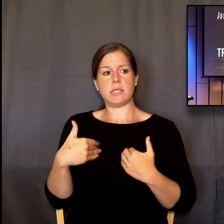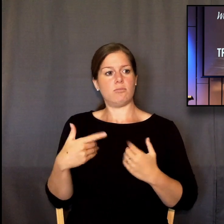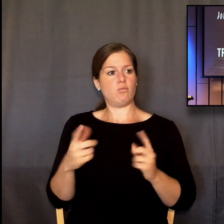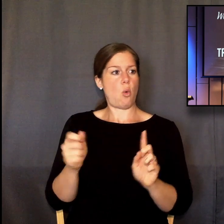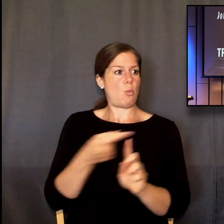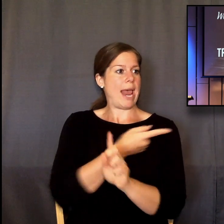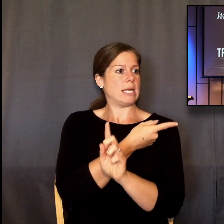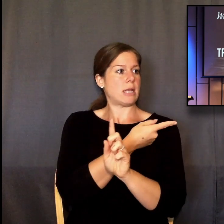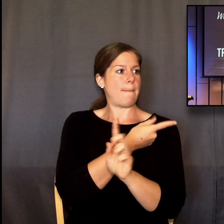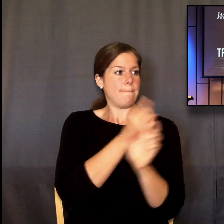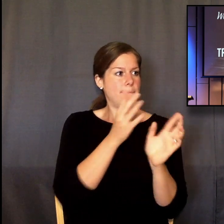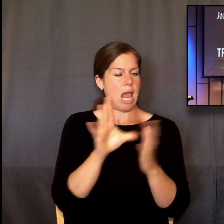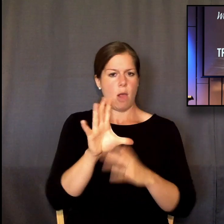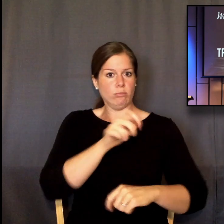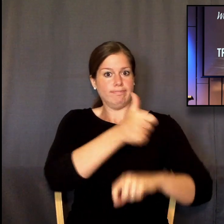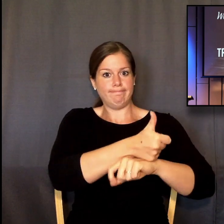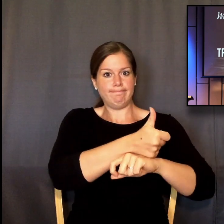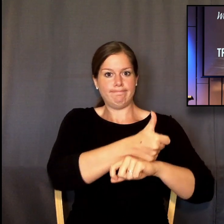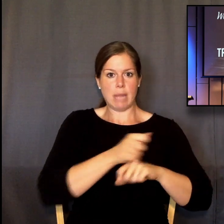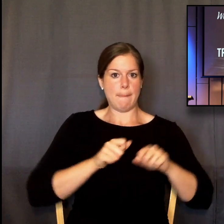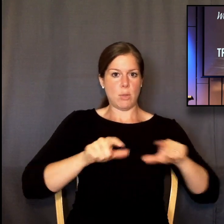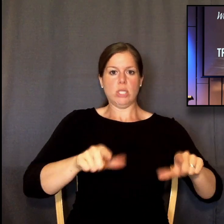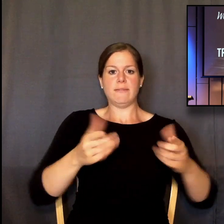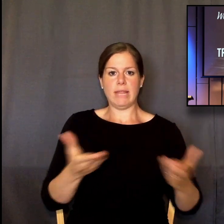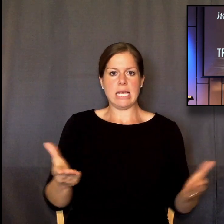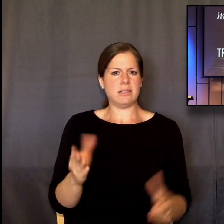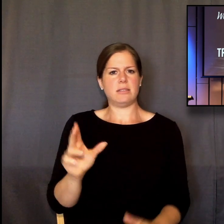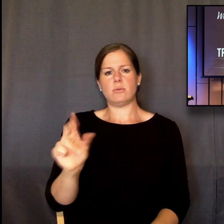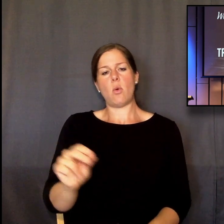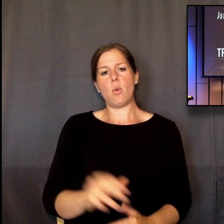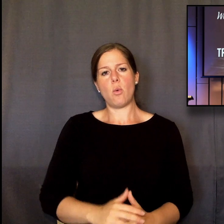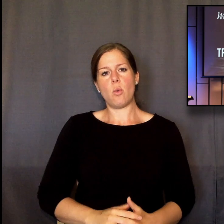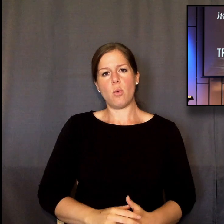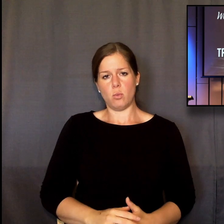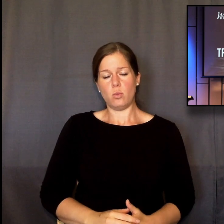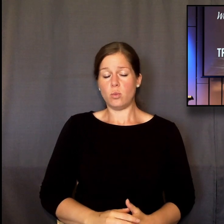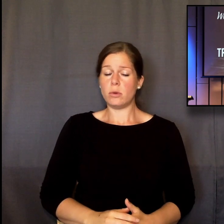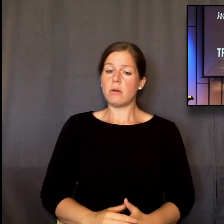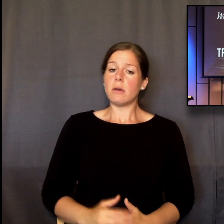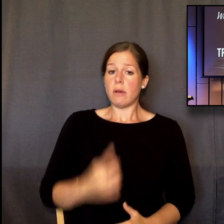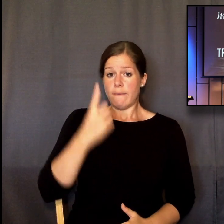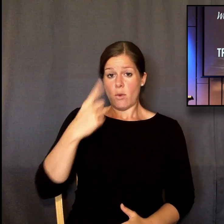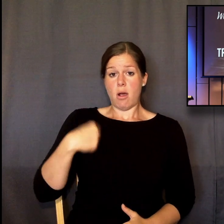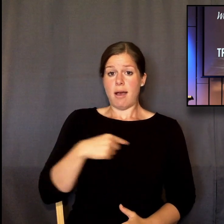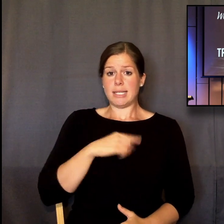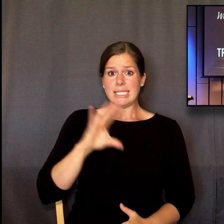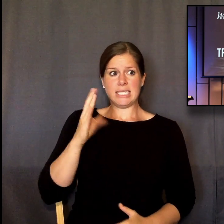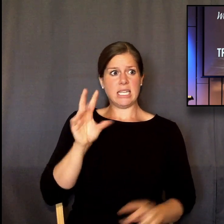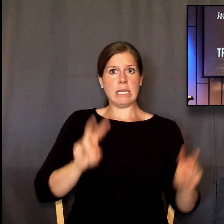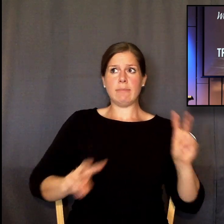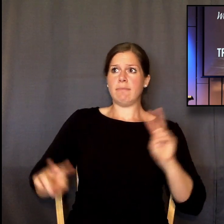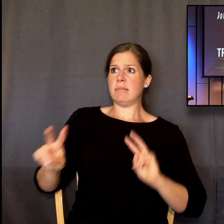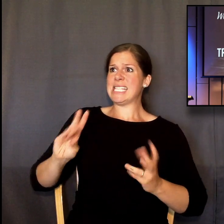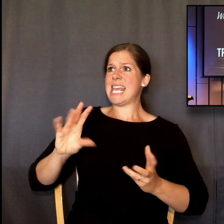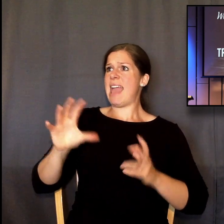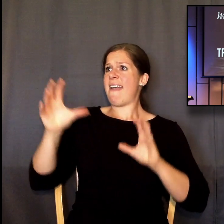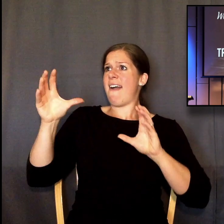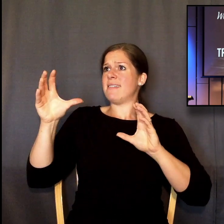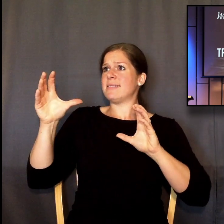Though it might seem like it to us, there's no such thing as chaos. It also means that God is not apathetic about what's